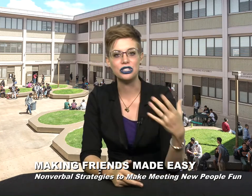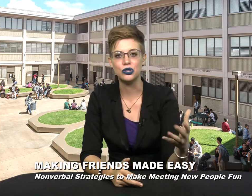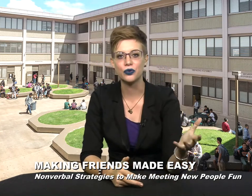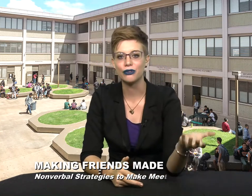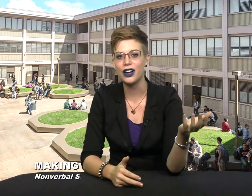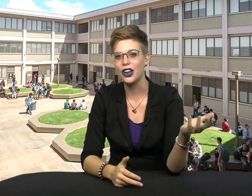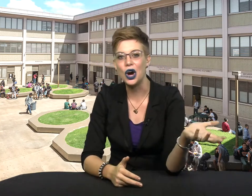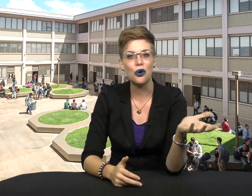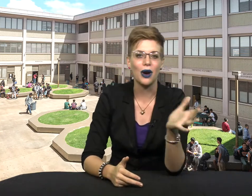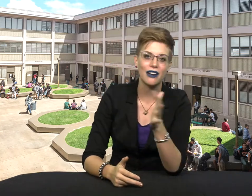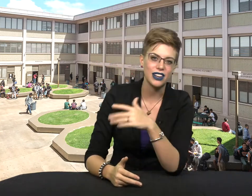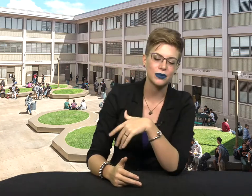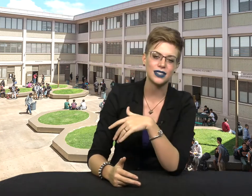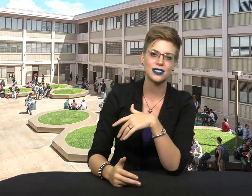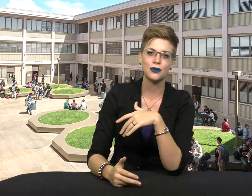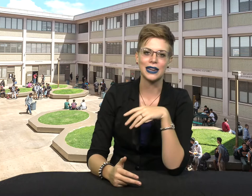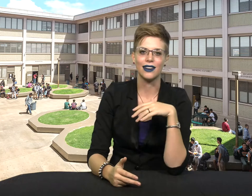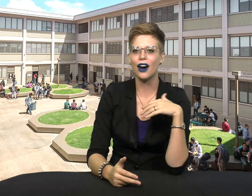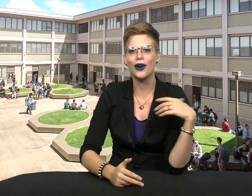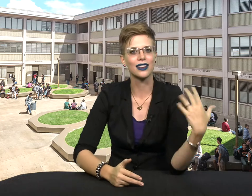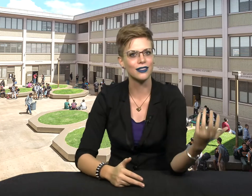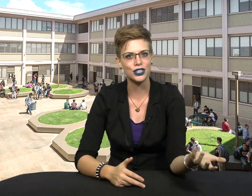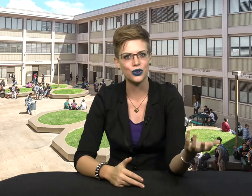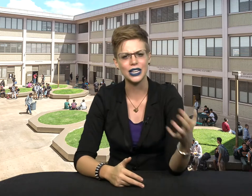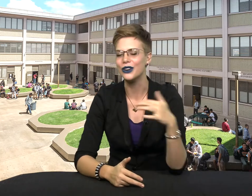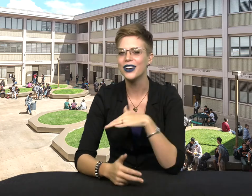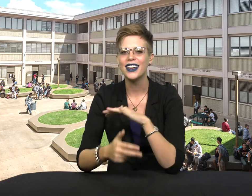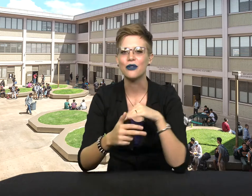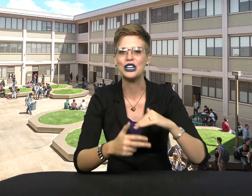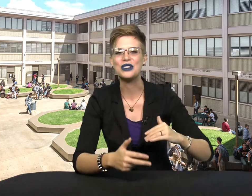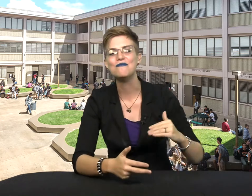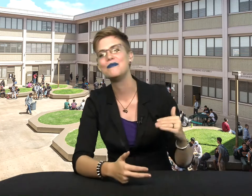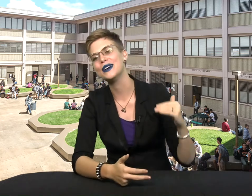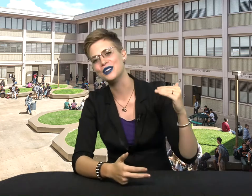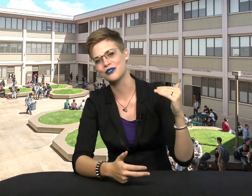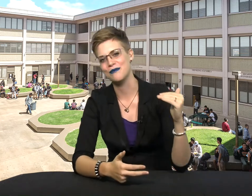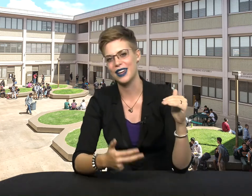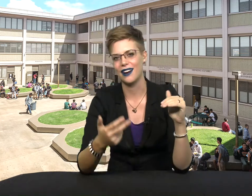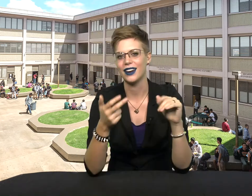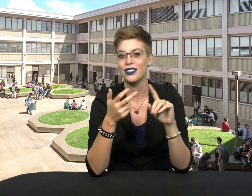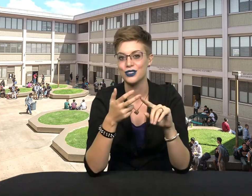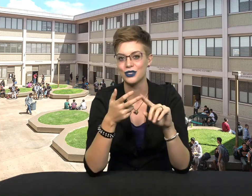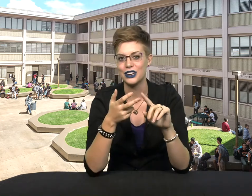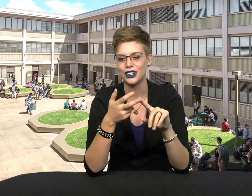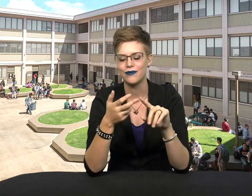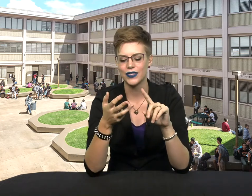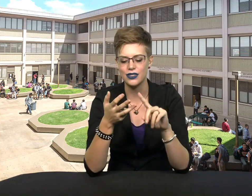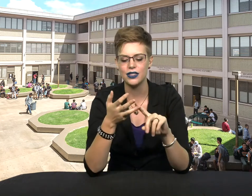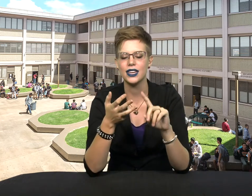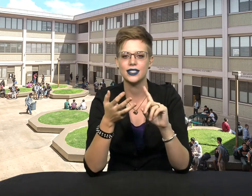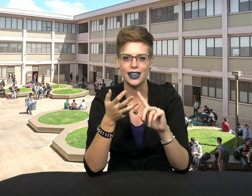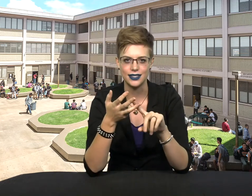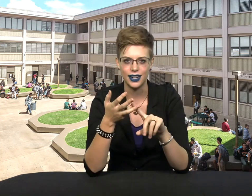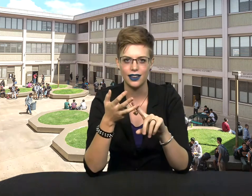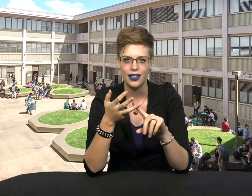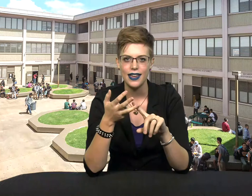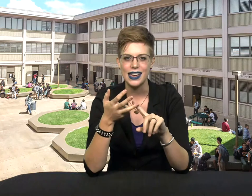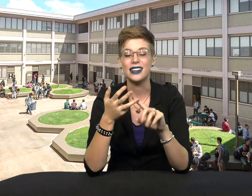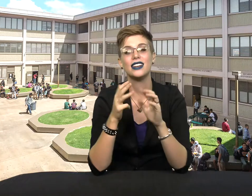do you do for fun? Oh, have any plans this weekend? Oh, I'd love to join you. Or you can build from there in the duration and then the intensity. And it is